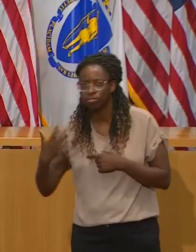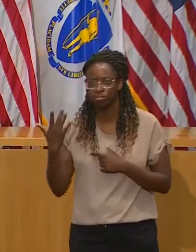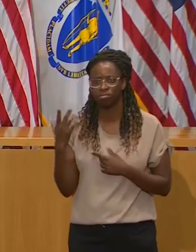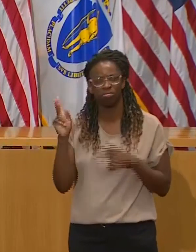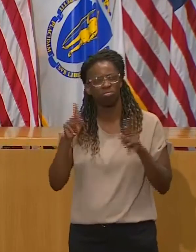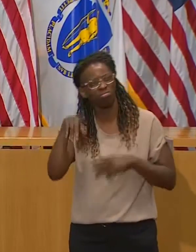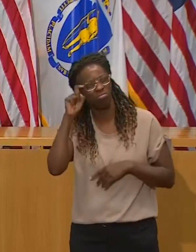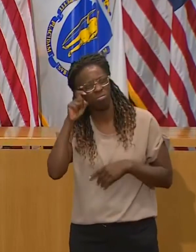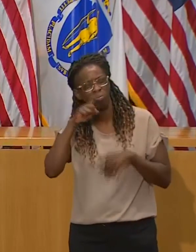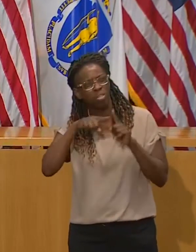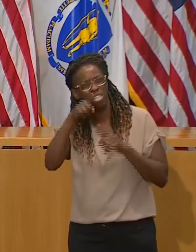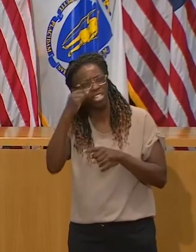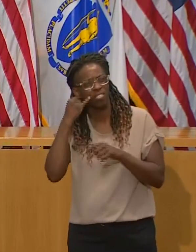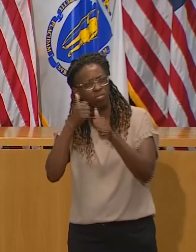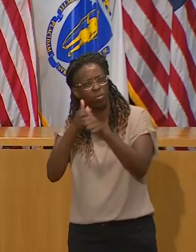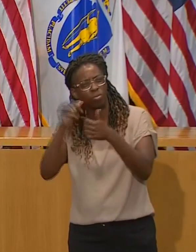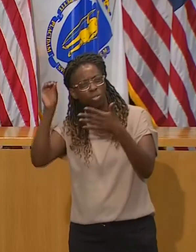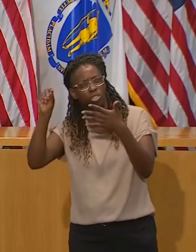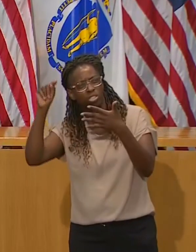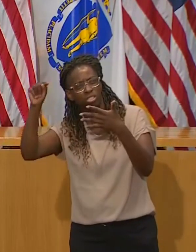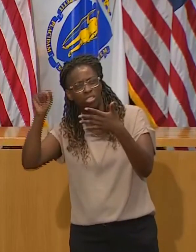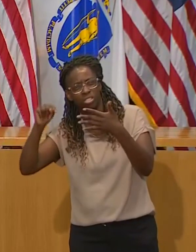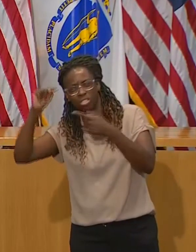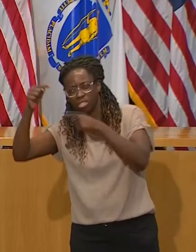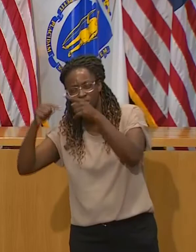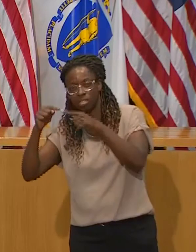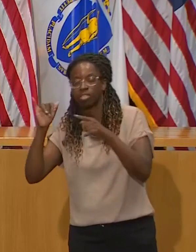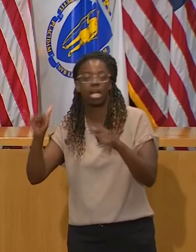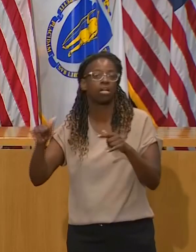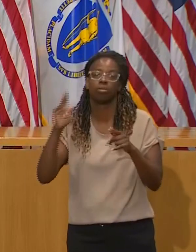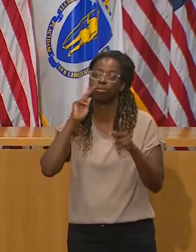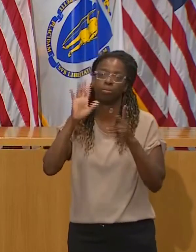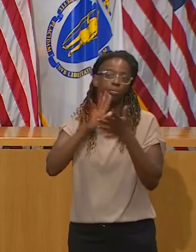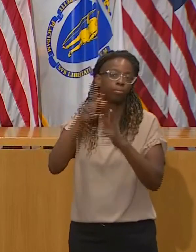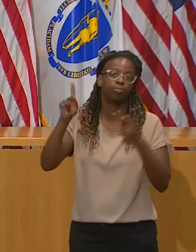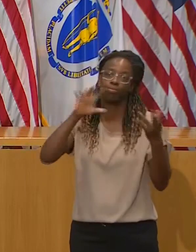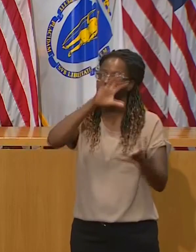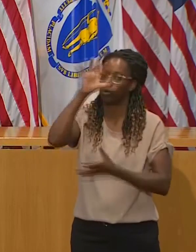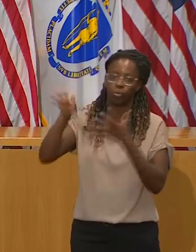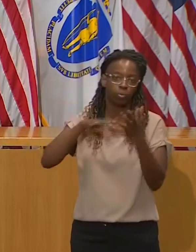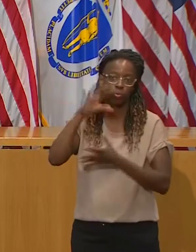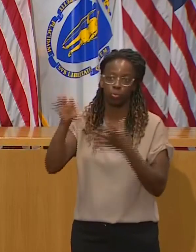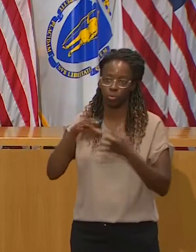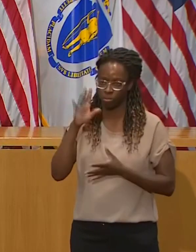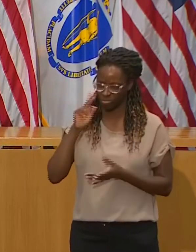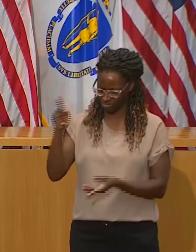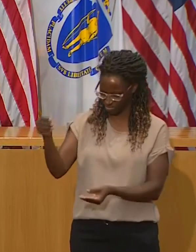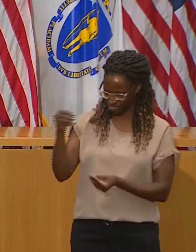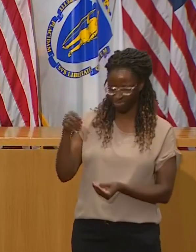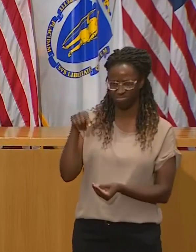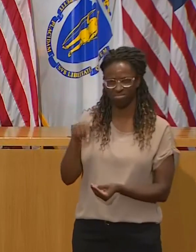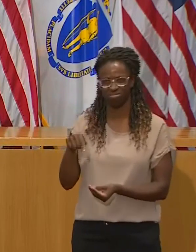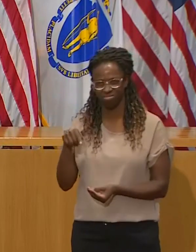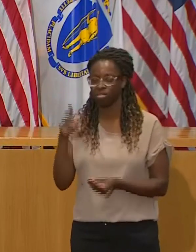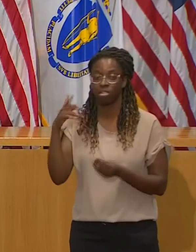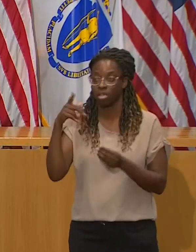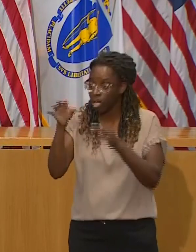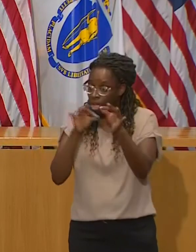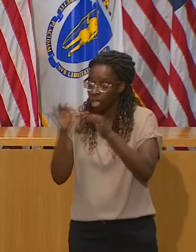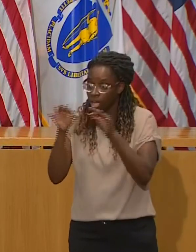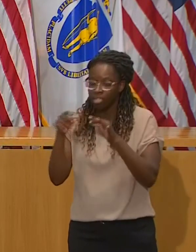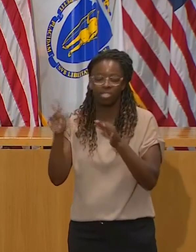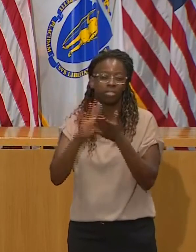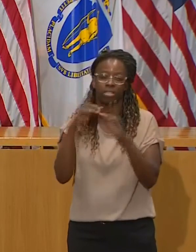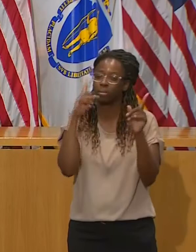actually going on here? So I'm going to vote no on that. And so is the lieutenant governor. I said before that I was going to support Kevin O'Connor and